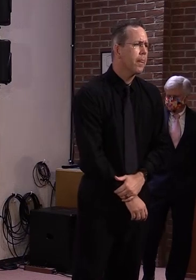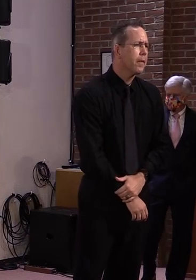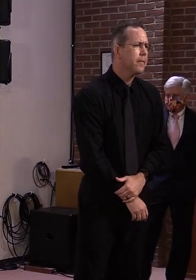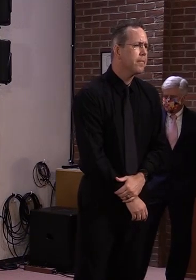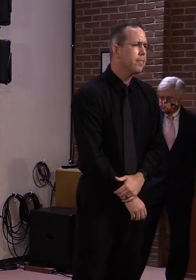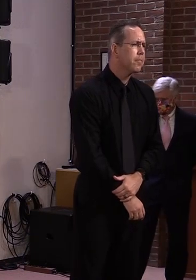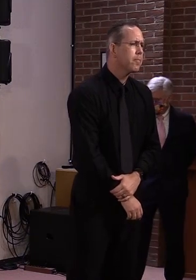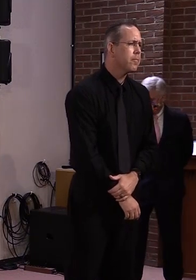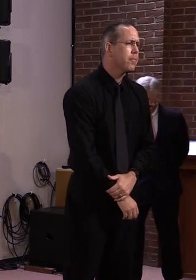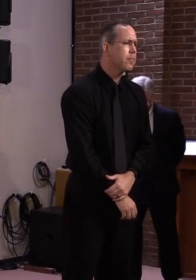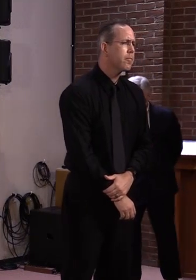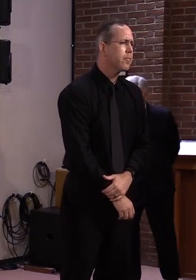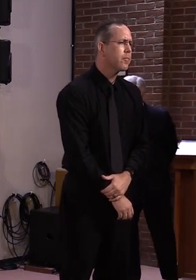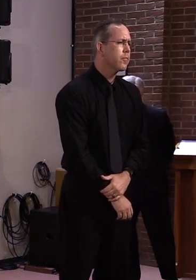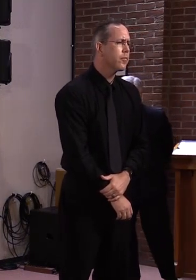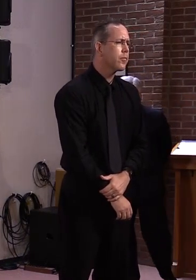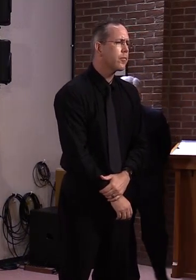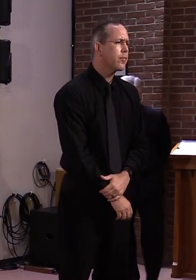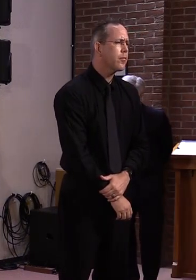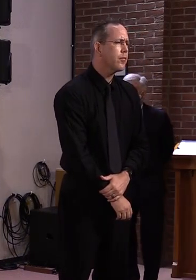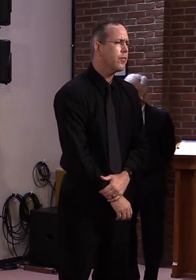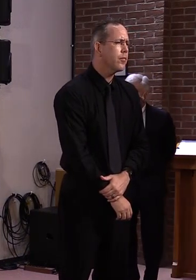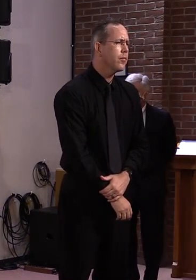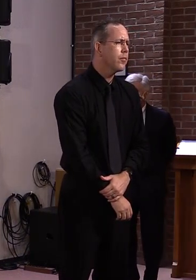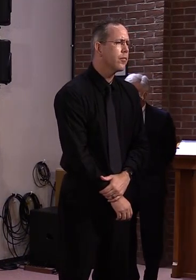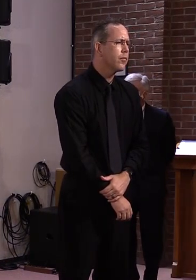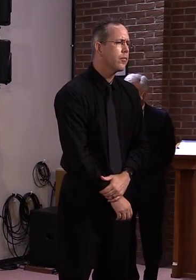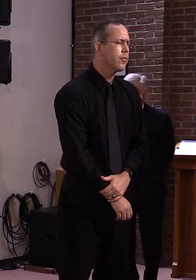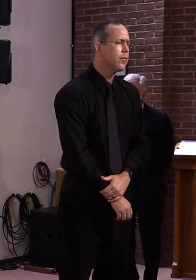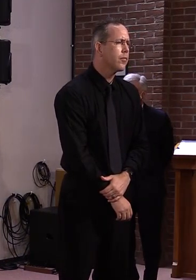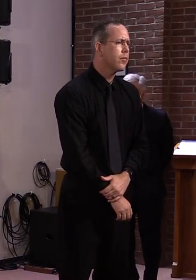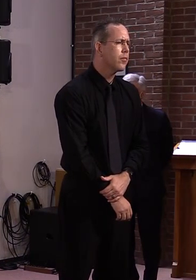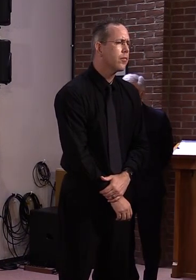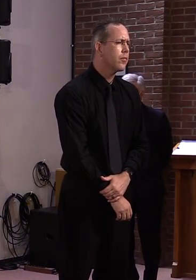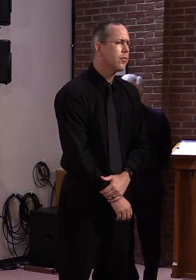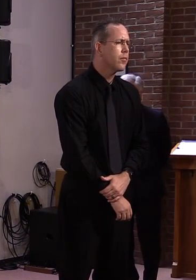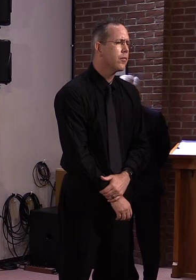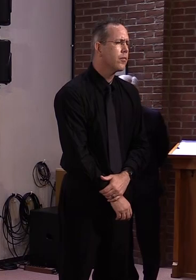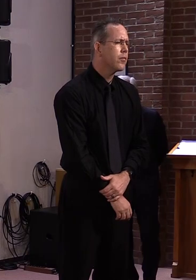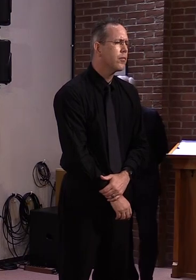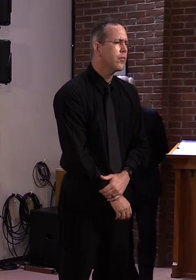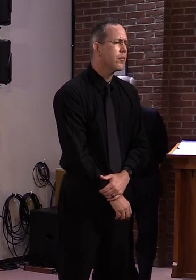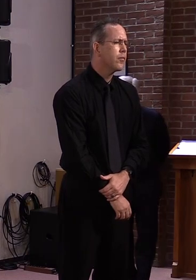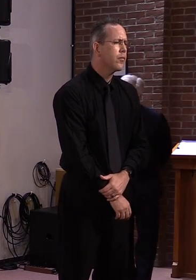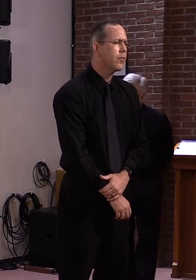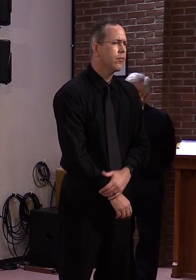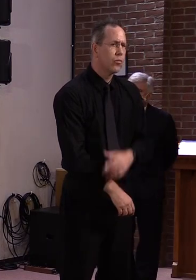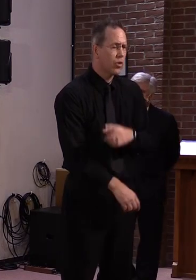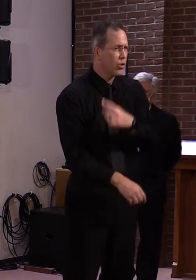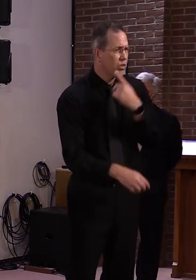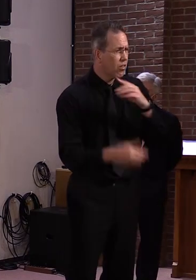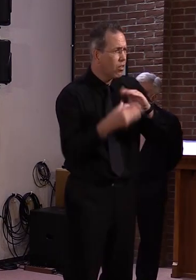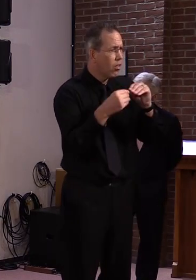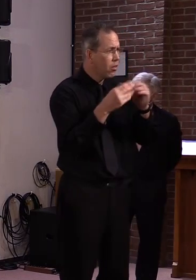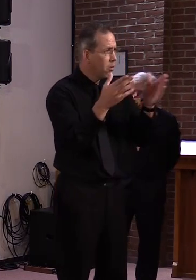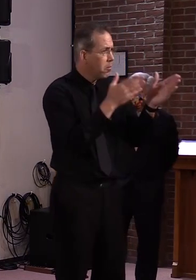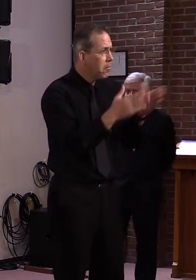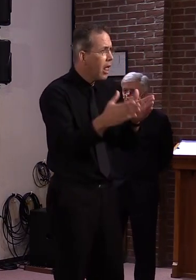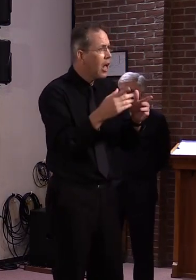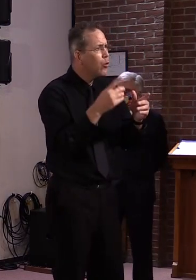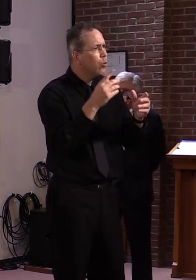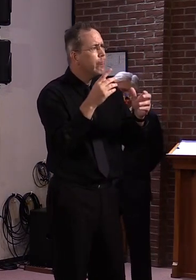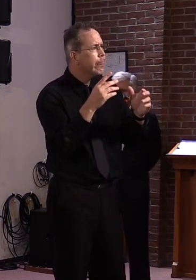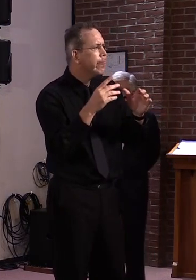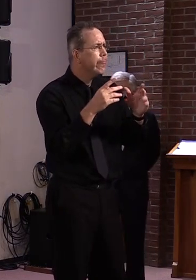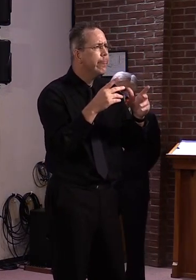somebody from the Department of Health, or maybe Secretary Smith could talk to it in more detail. But we've been,